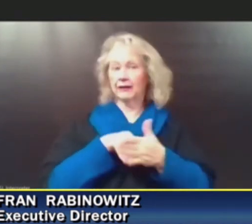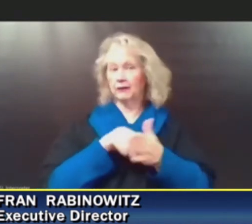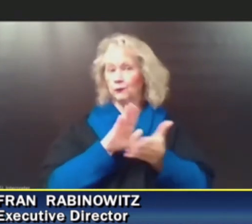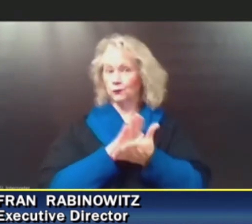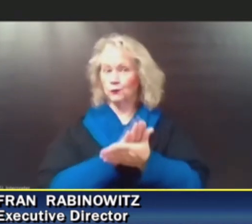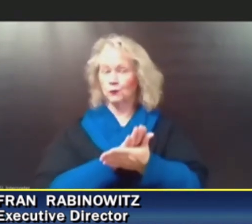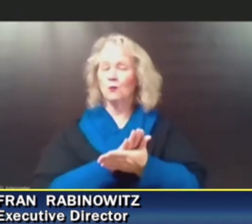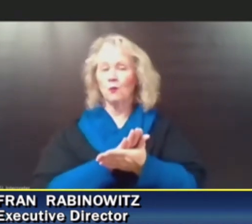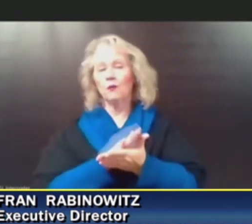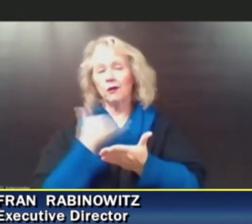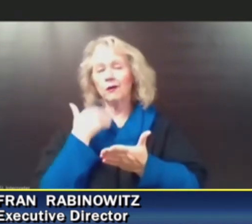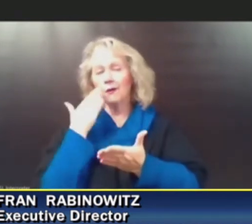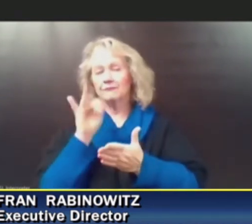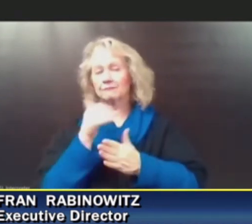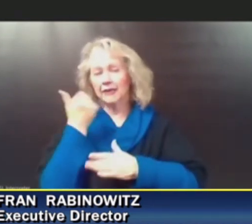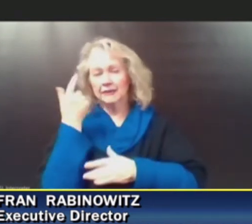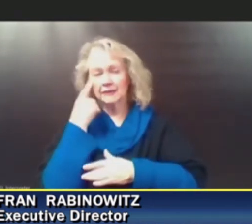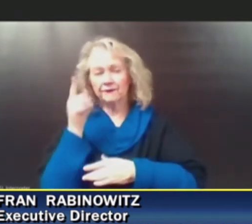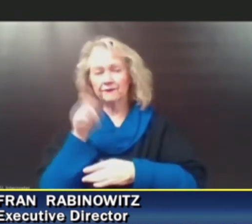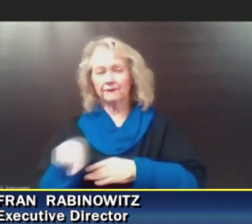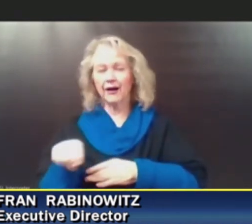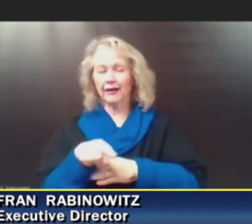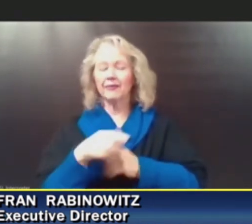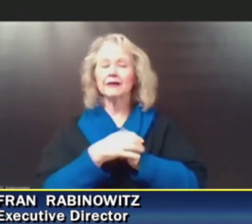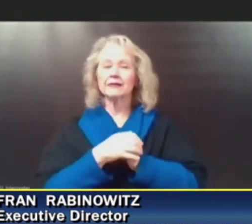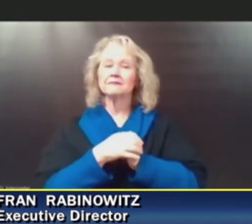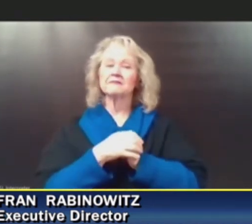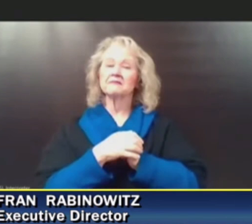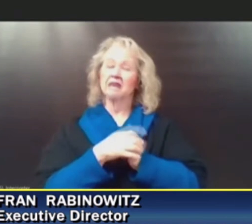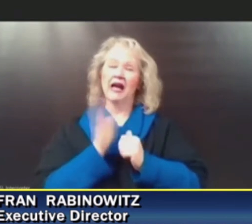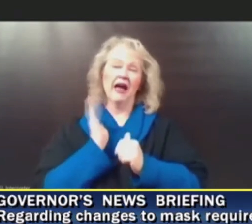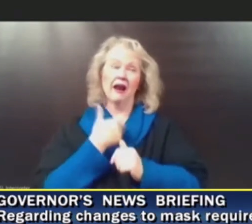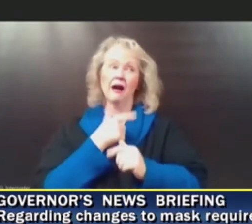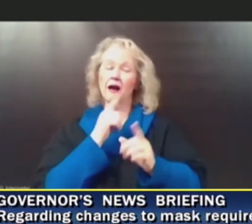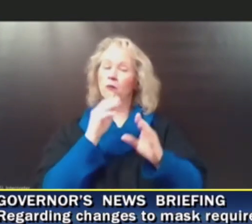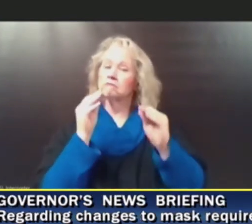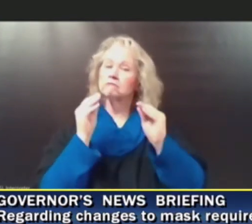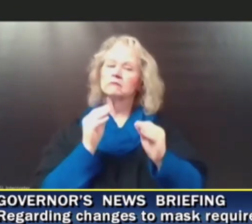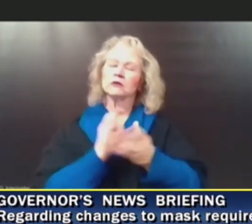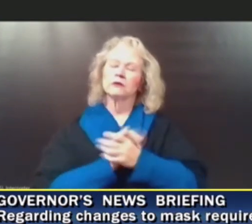is most effective and I have to say our educators have been